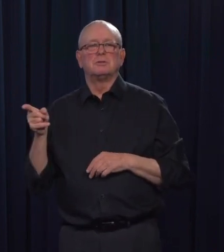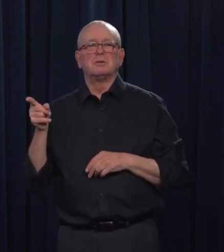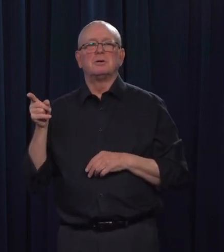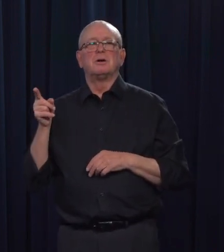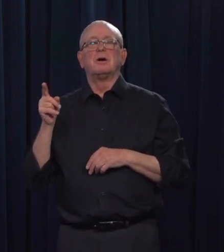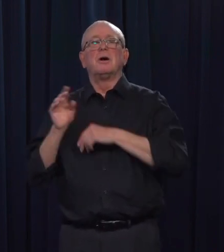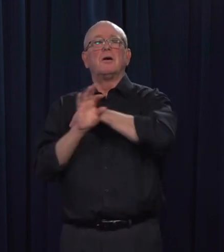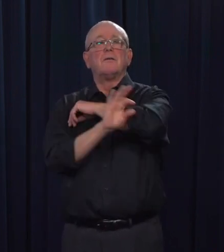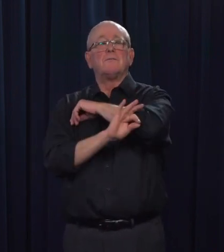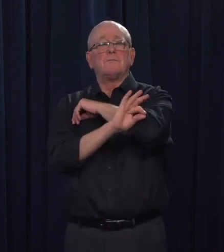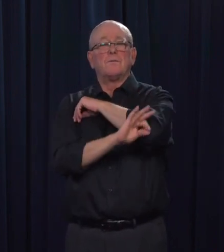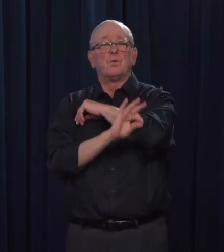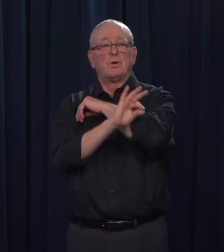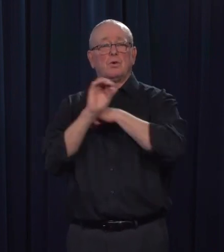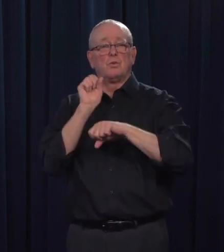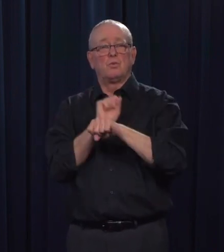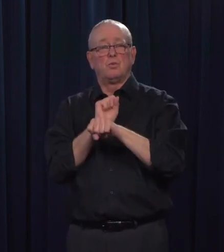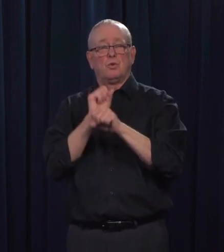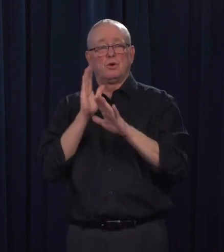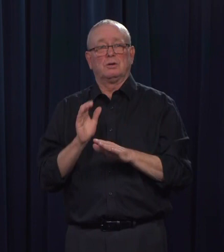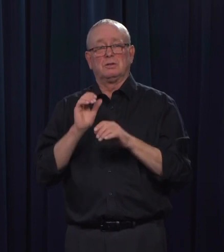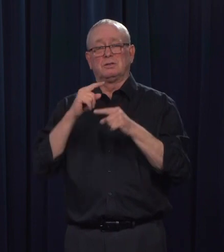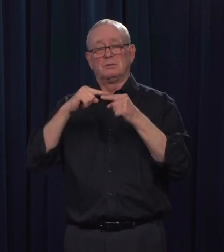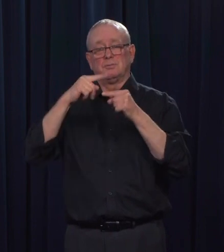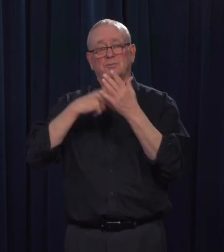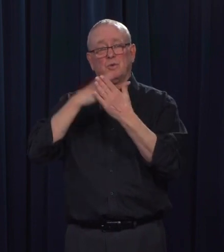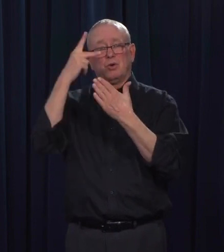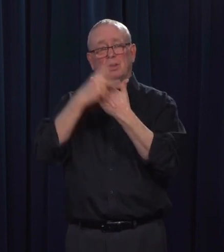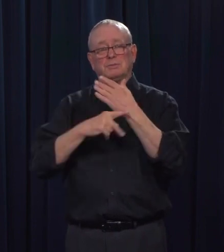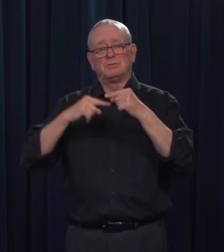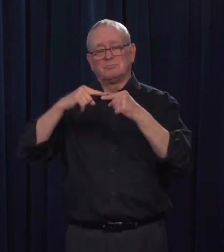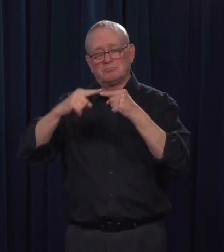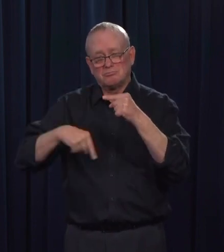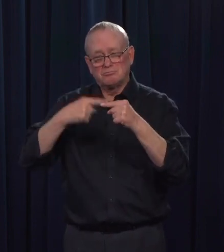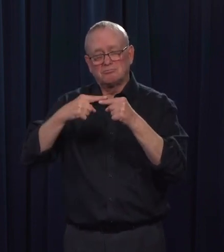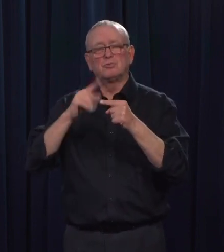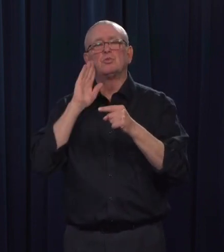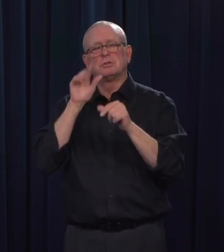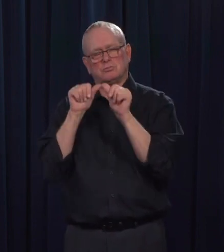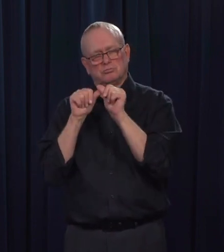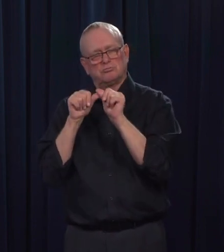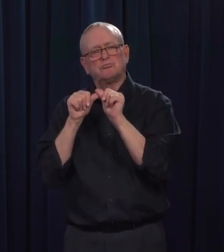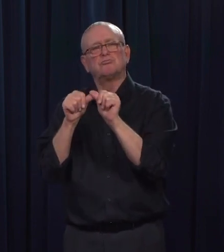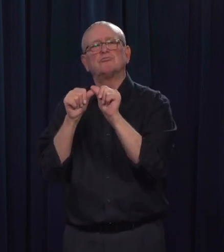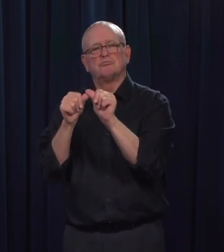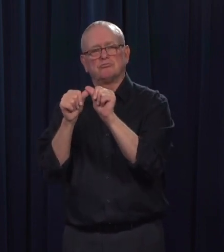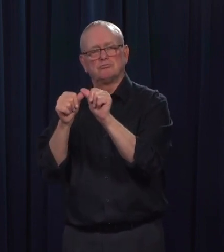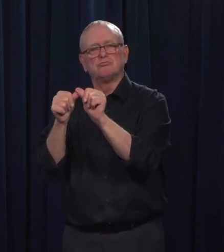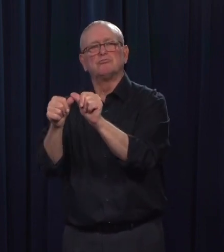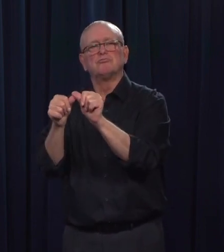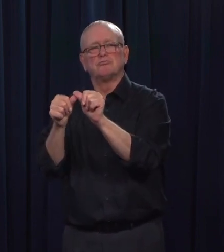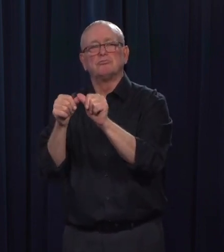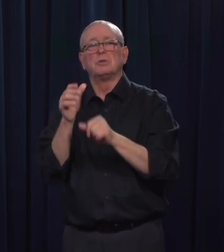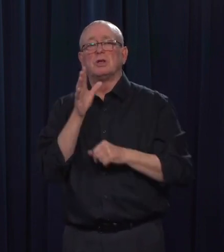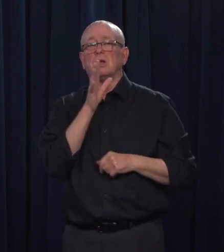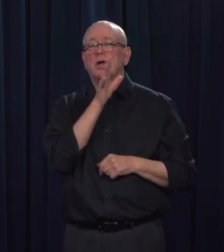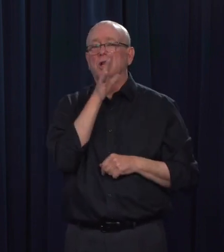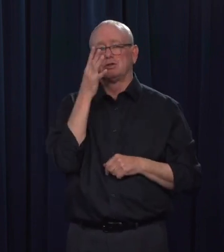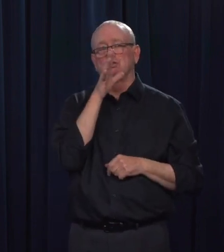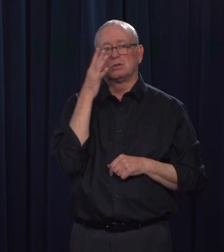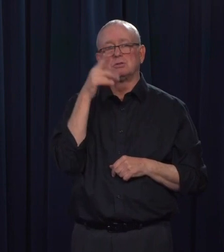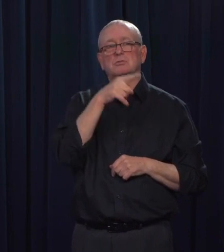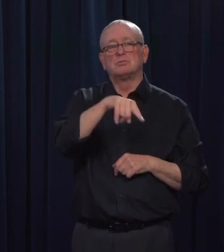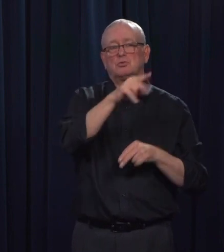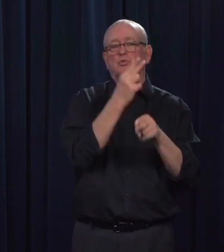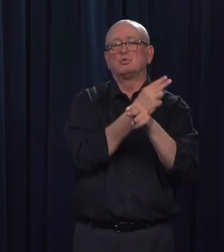and they're the biggest partner, the biggest user of the program. But it is, they are allowing them to come in. So, whichever